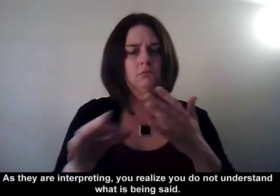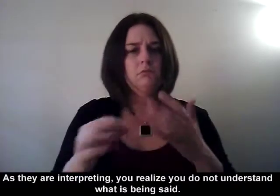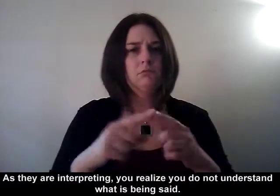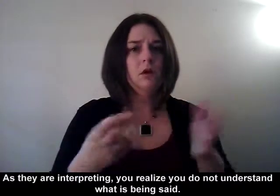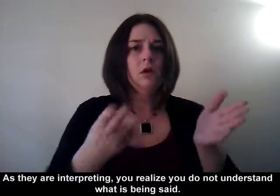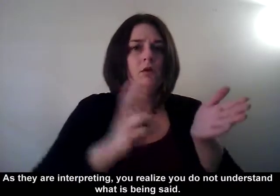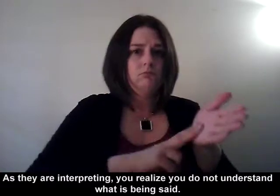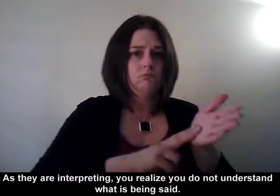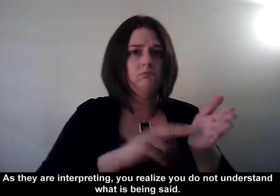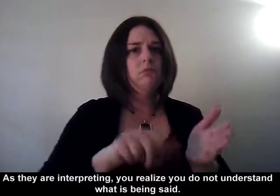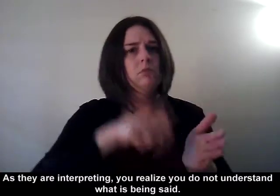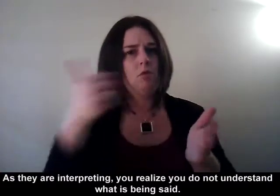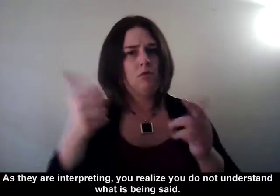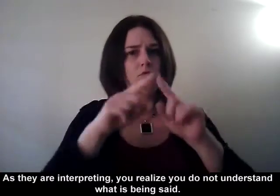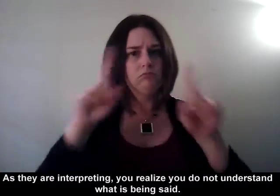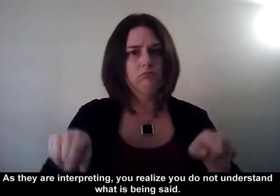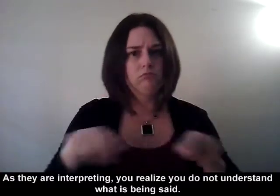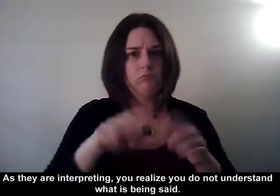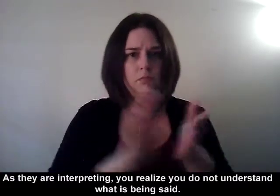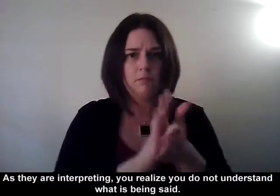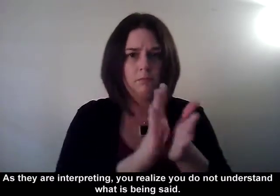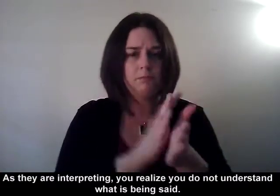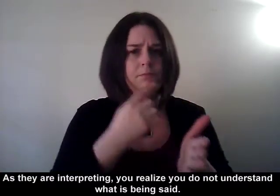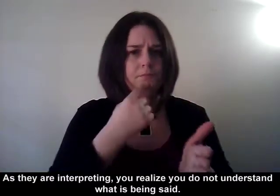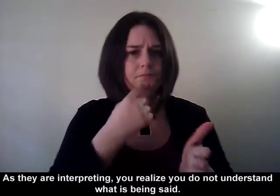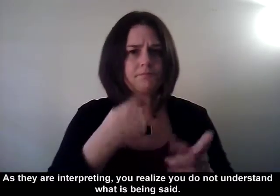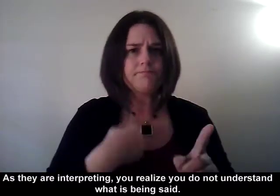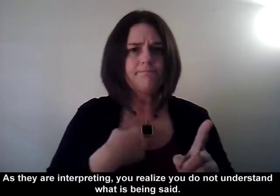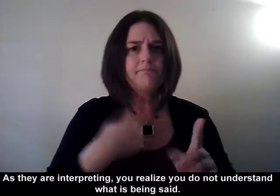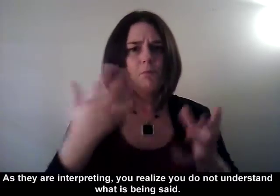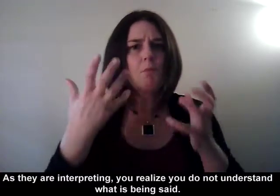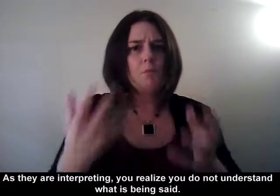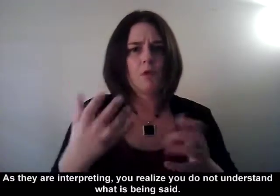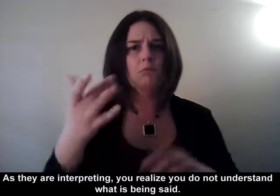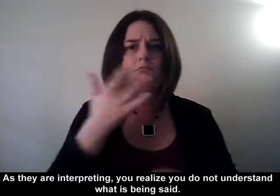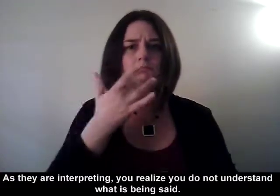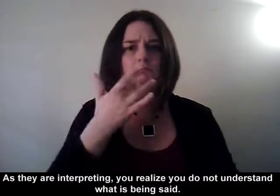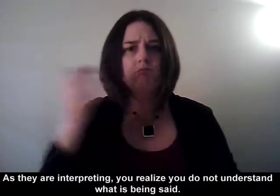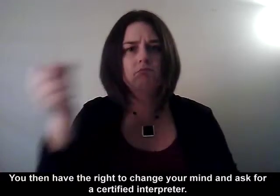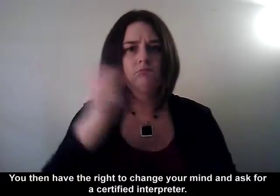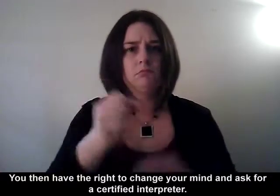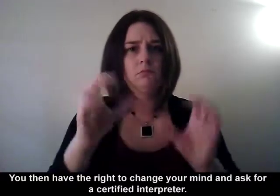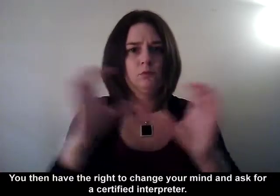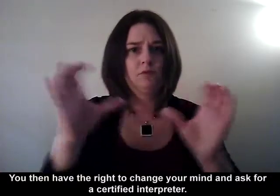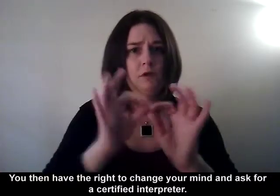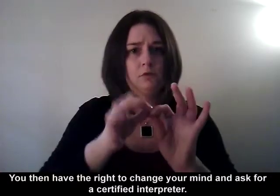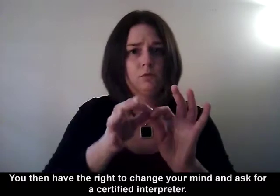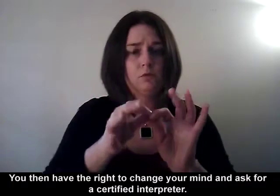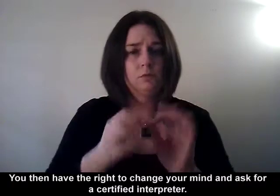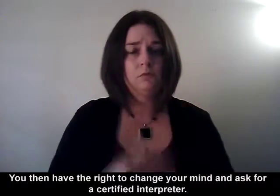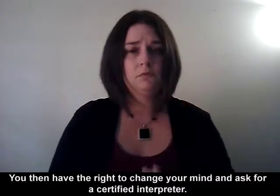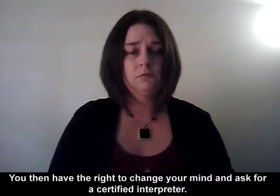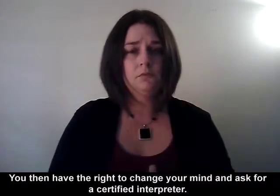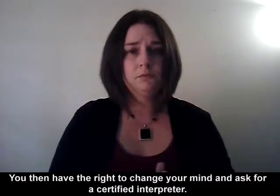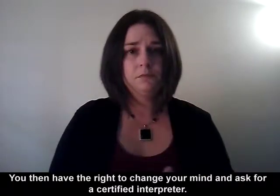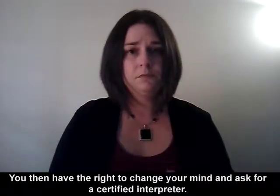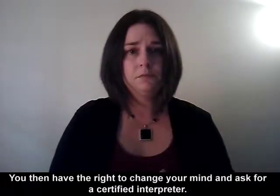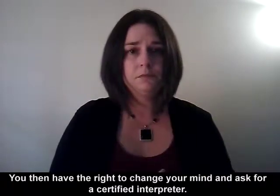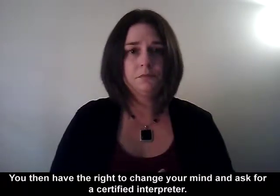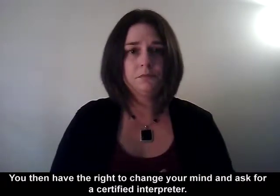As they are interpreting, you realize you do not understand what is being said. You then have the right to change your mind and ask